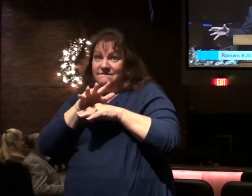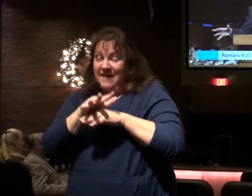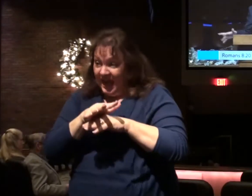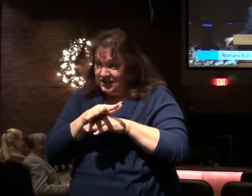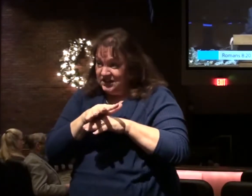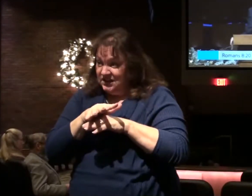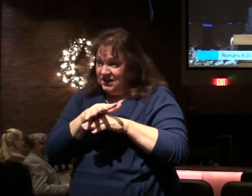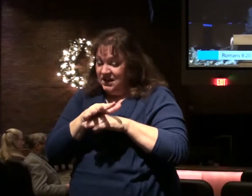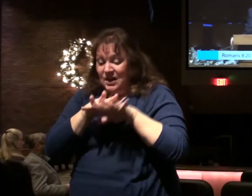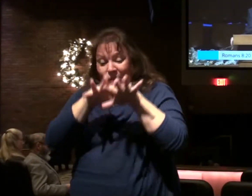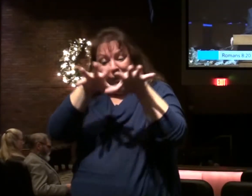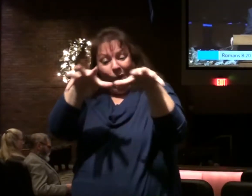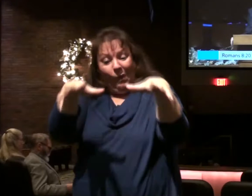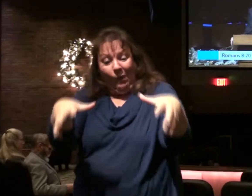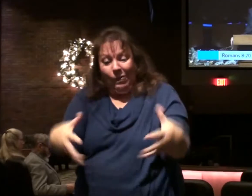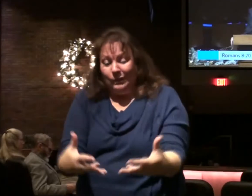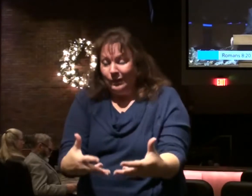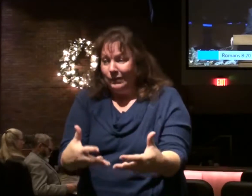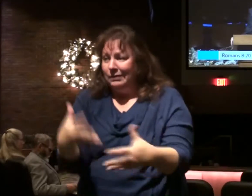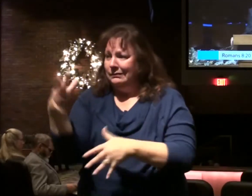enveloped the whole creation.